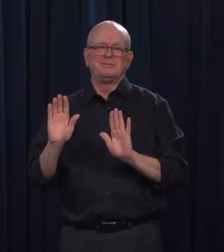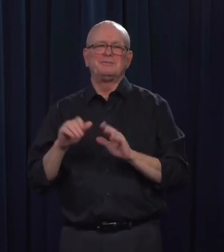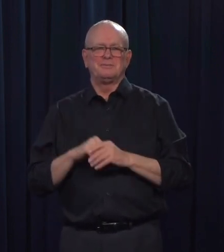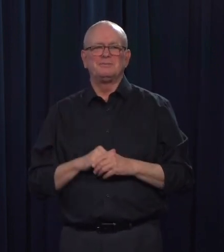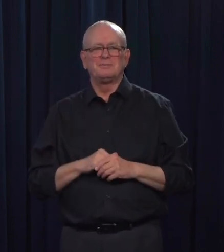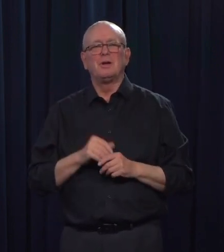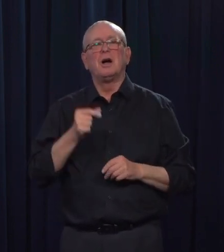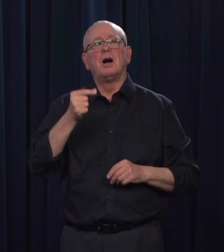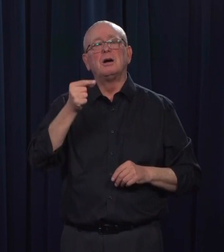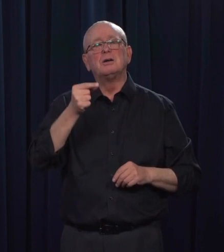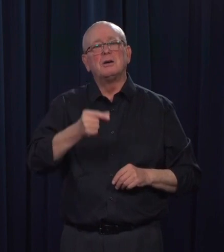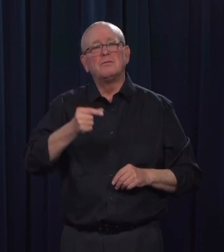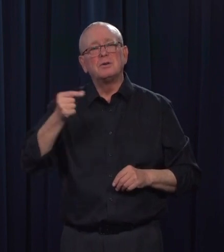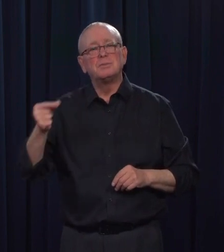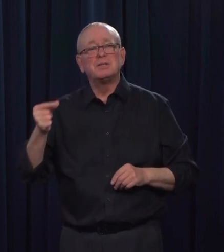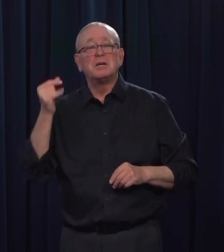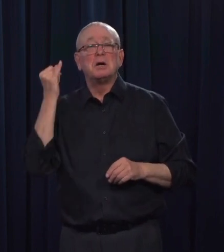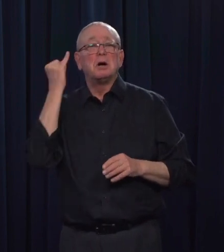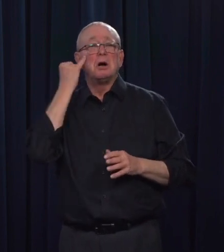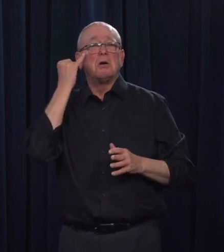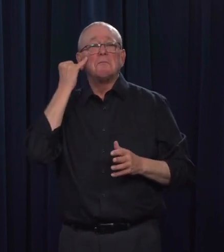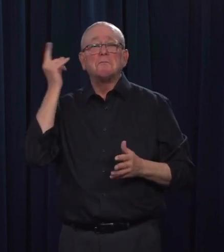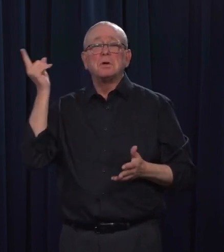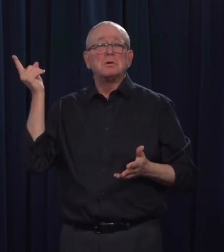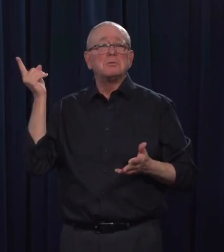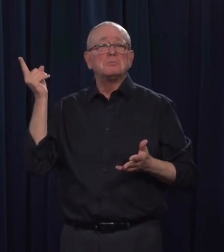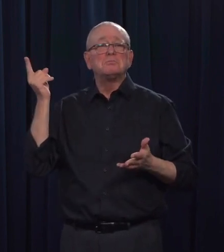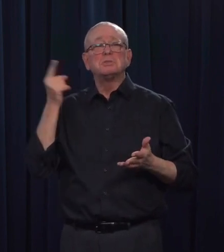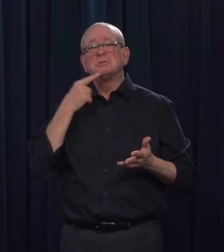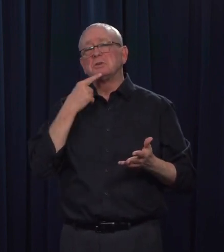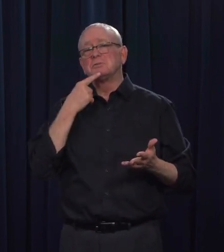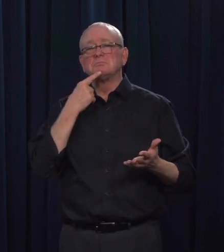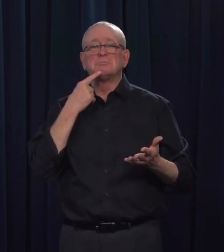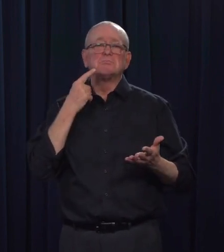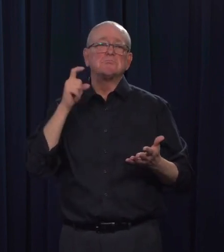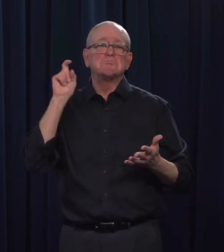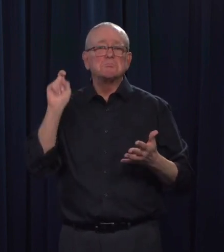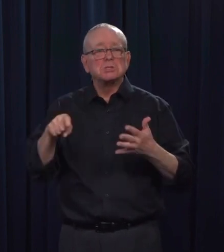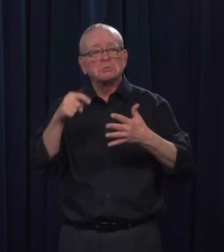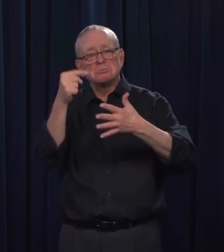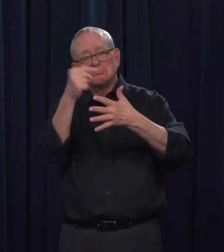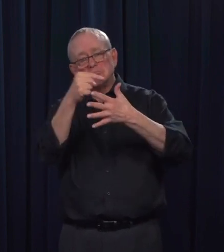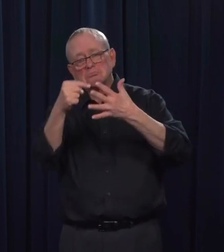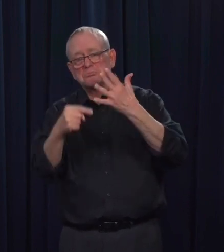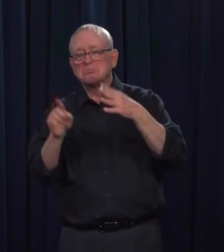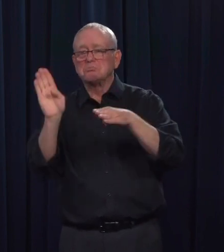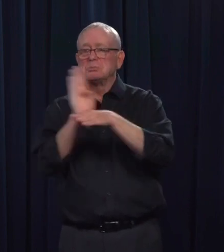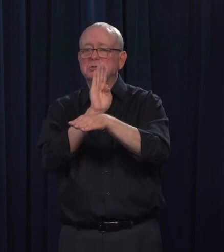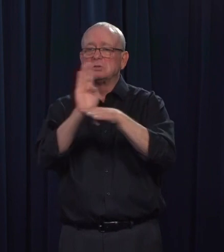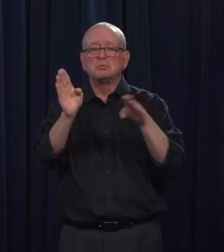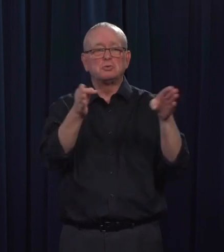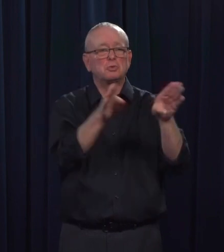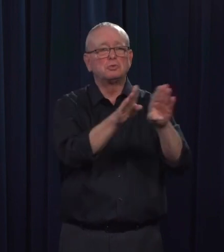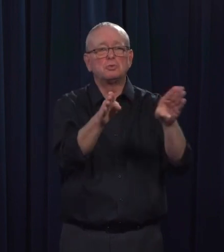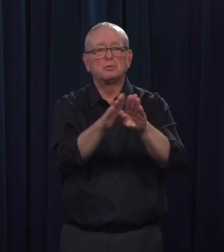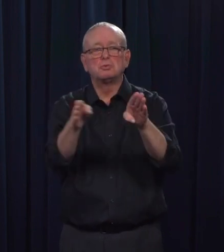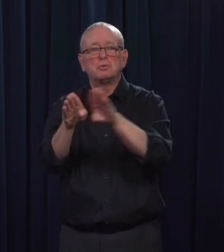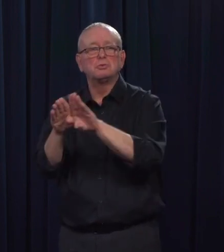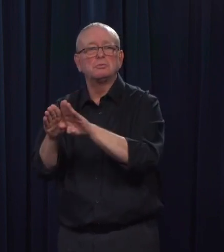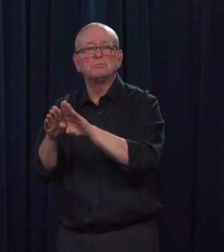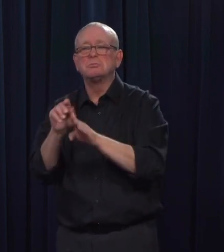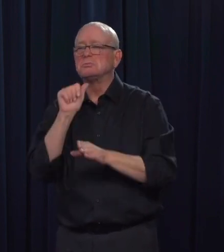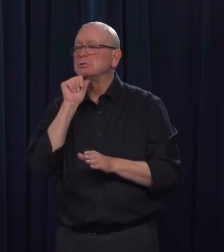businesses that would have to be closed or non-essential, essentially, businesses would be closed, that essential services, once you identified them,